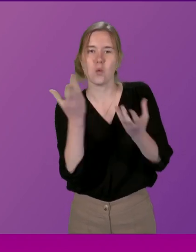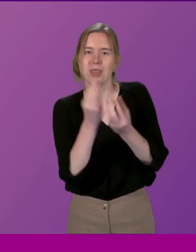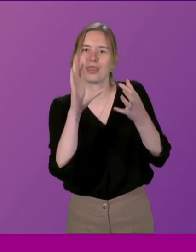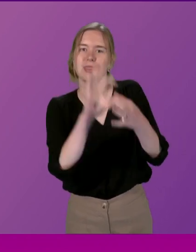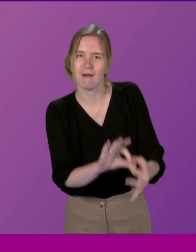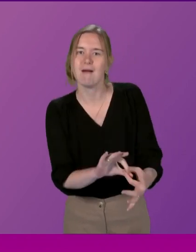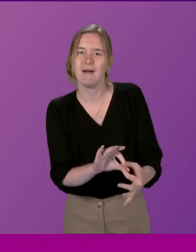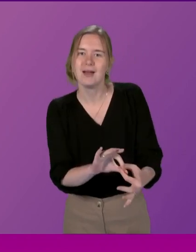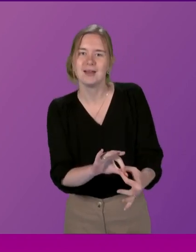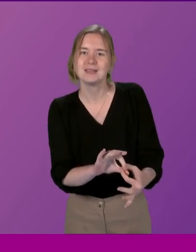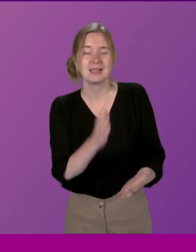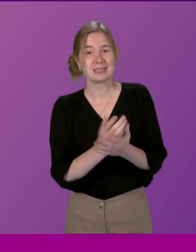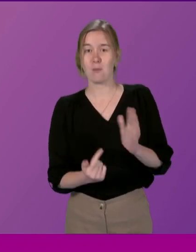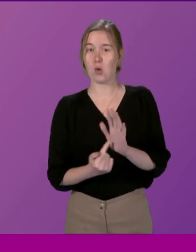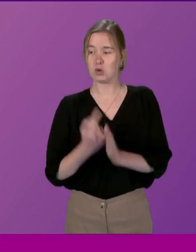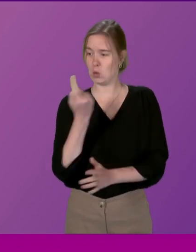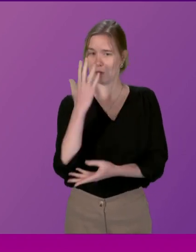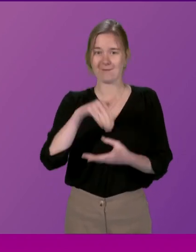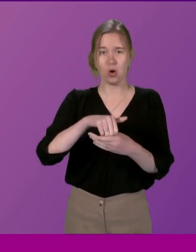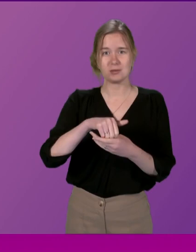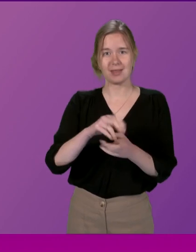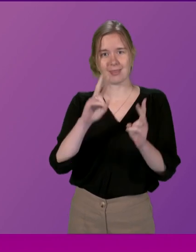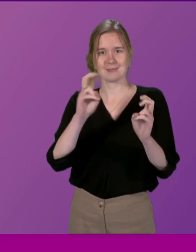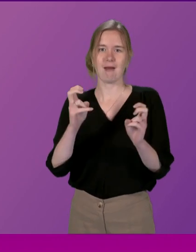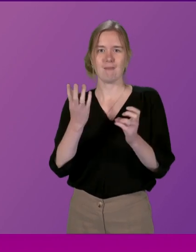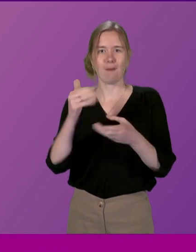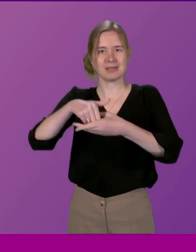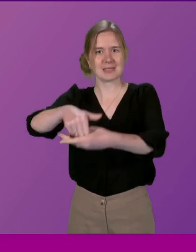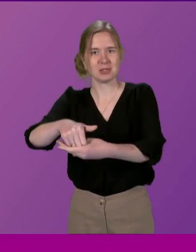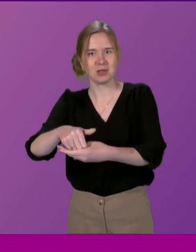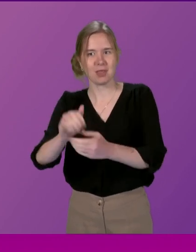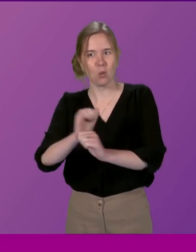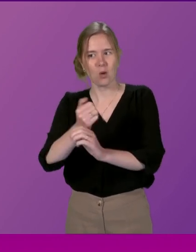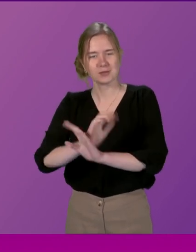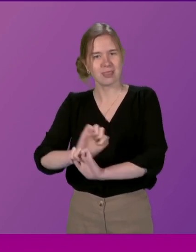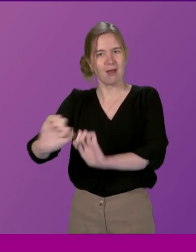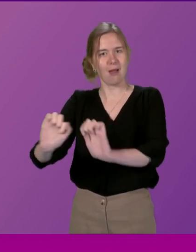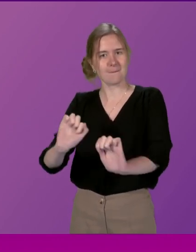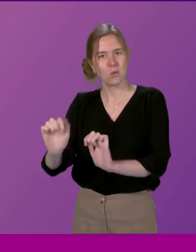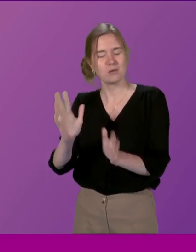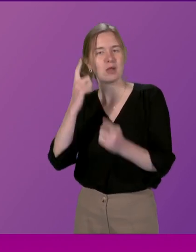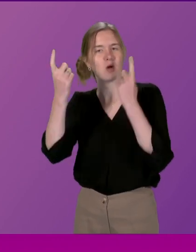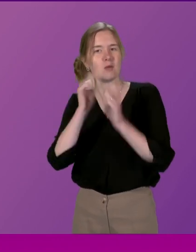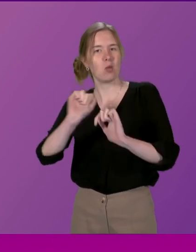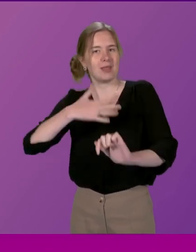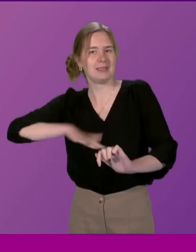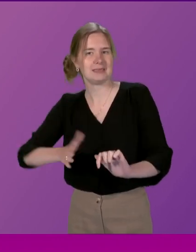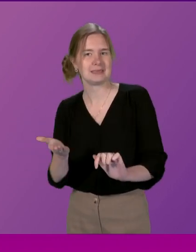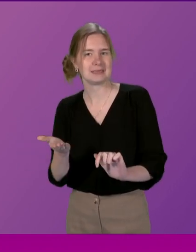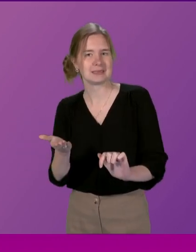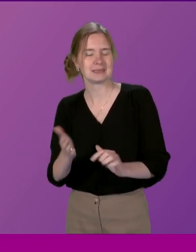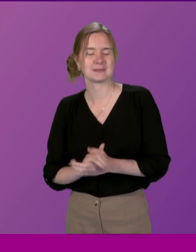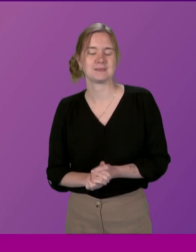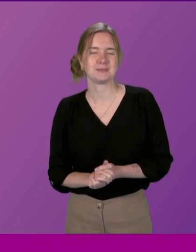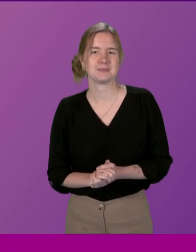And it really matters who's involved and the type of participation that will work for them And we must be thoughtful about this when we do